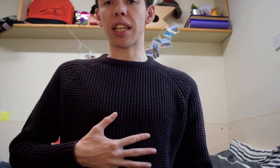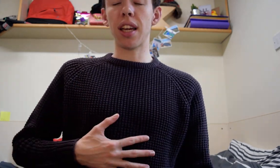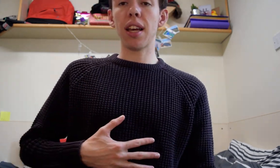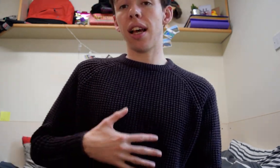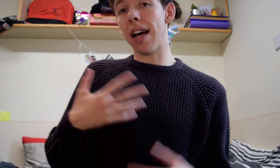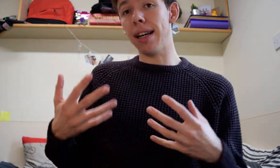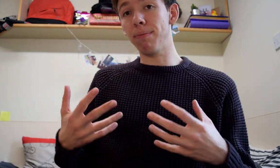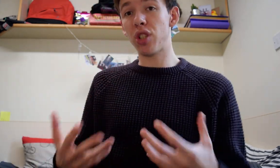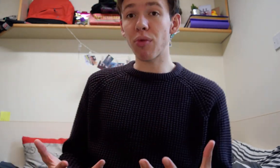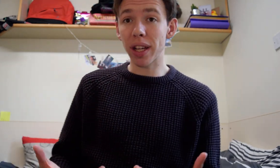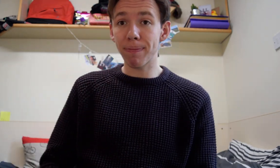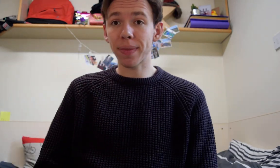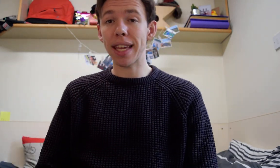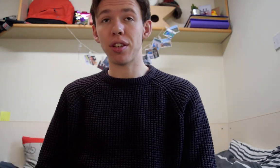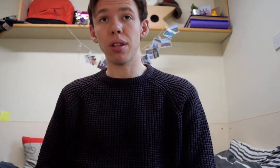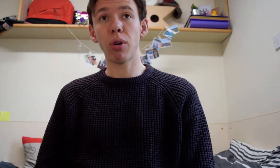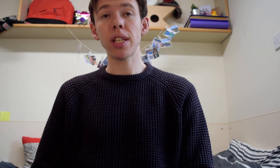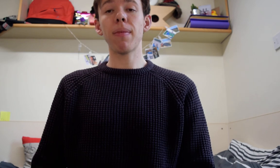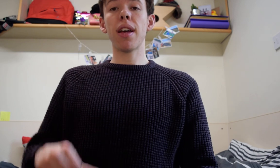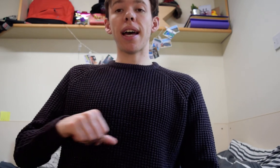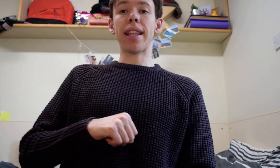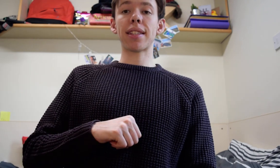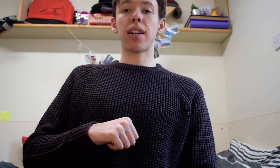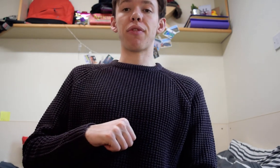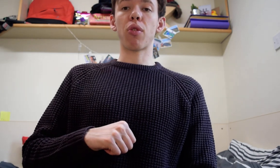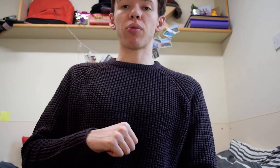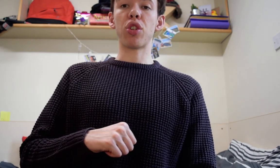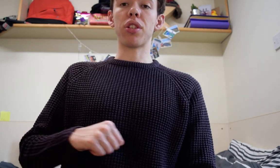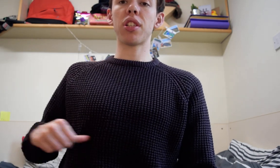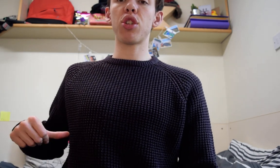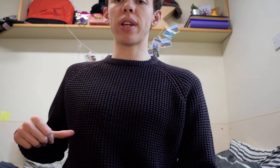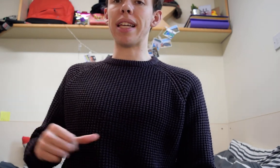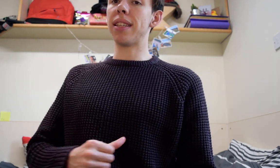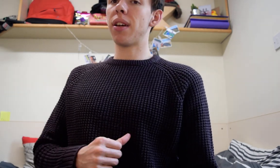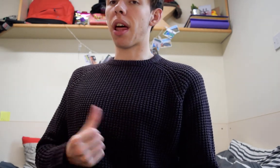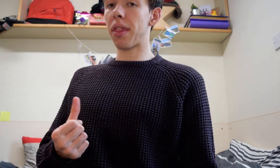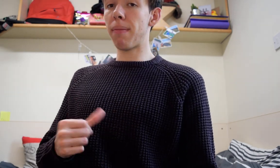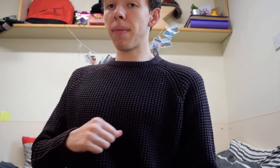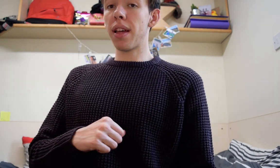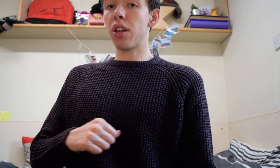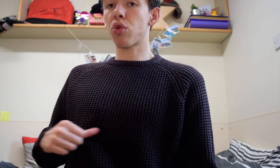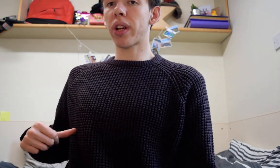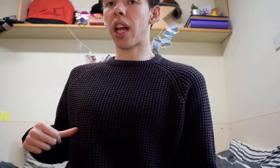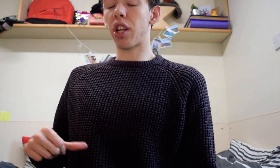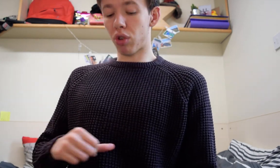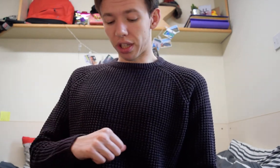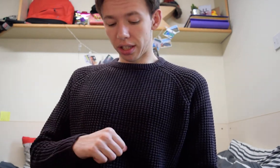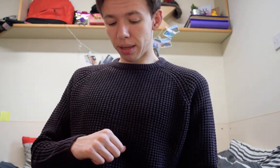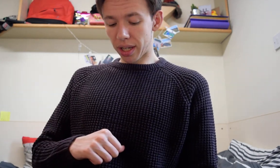generally into the body and that sign for operation surgery is a thumb drawing a line across our stomach